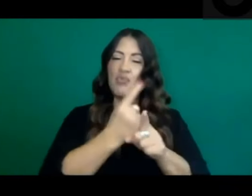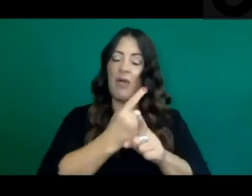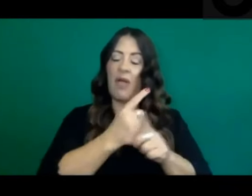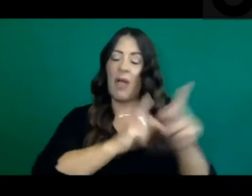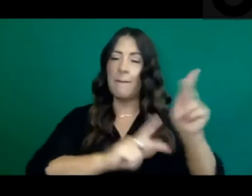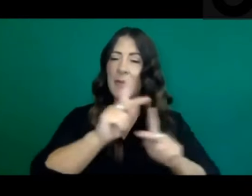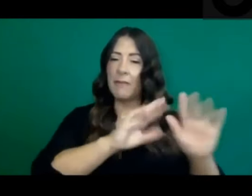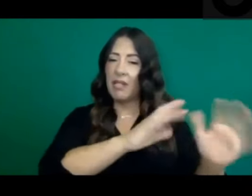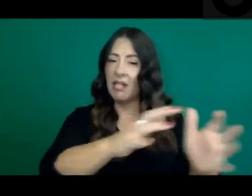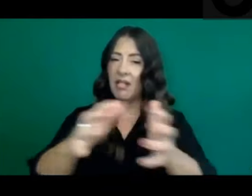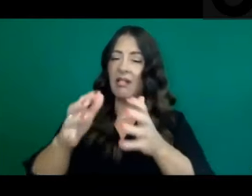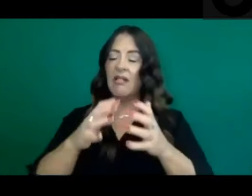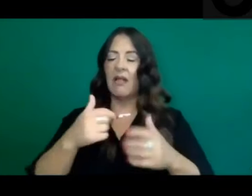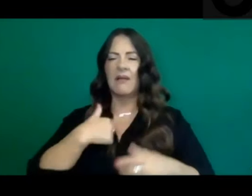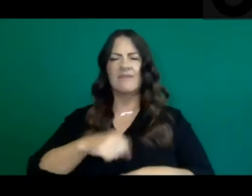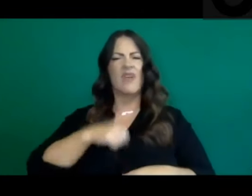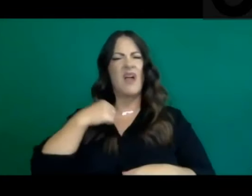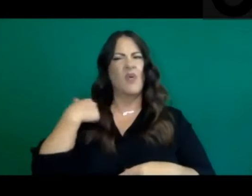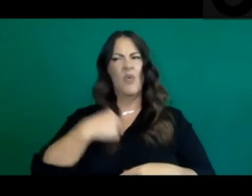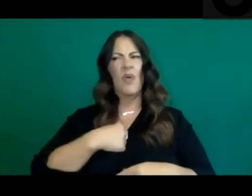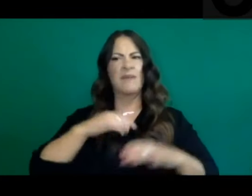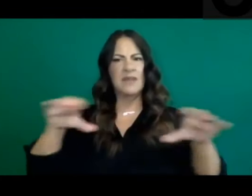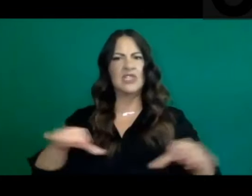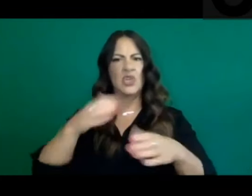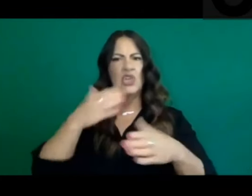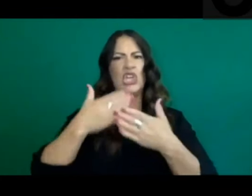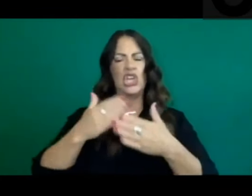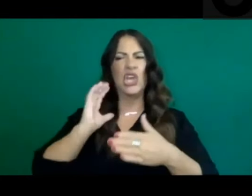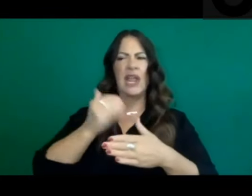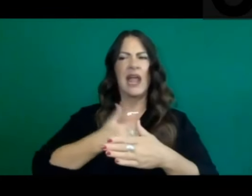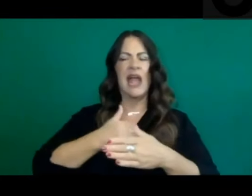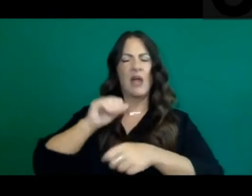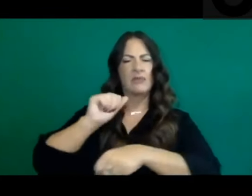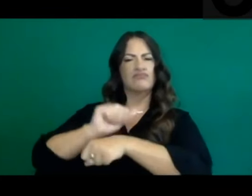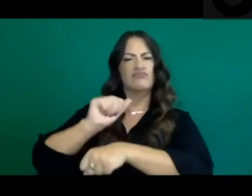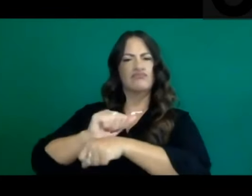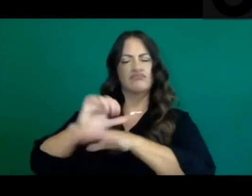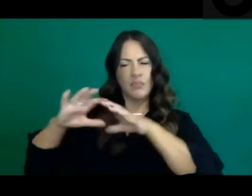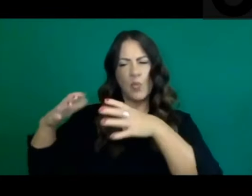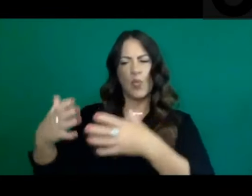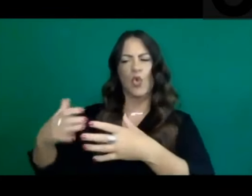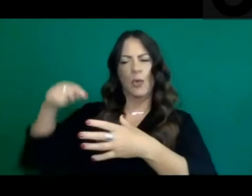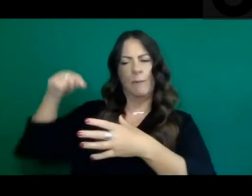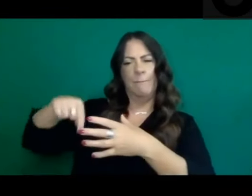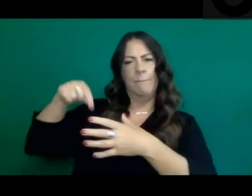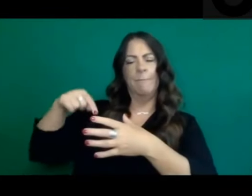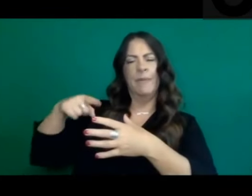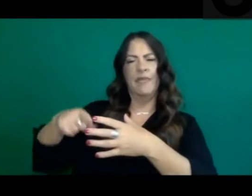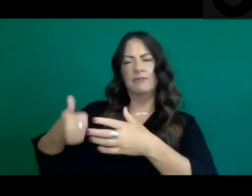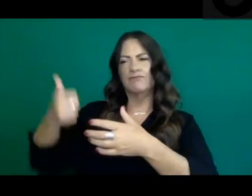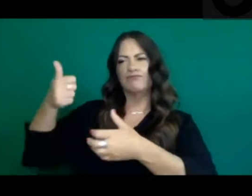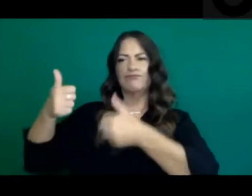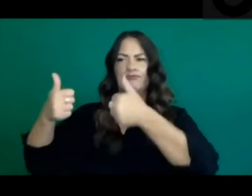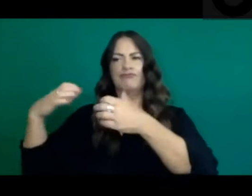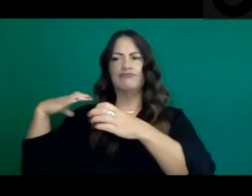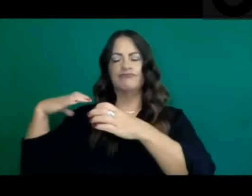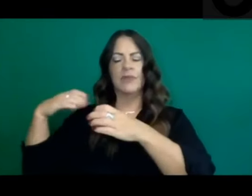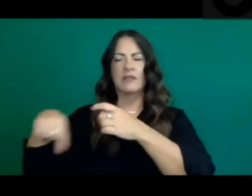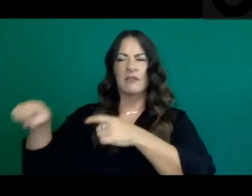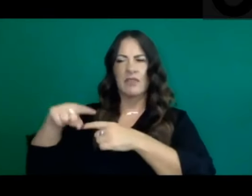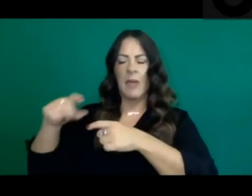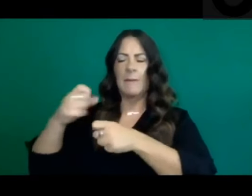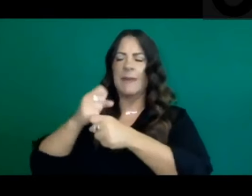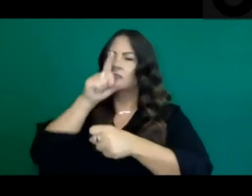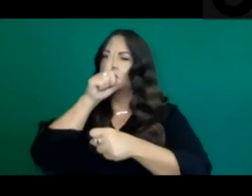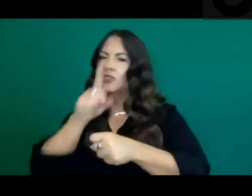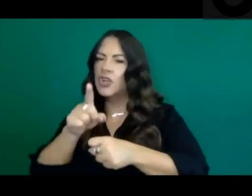collective resolve really led by our task force chairs who are very focused on ensuring disproportionately